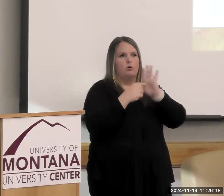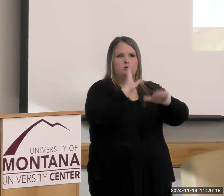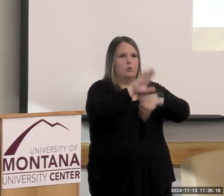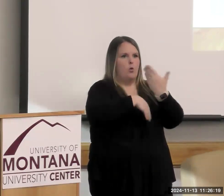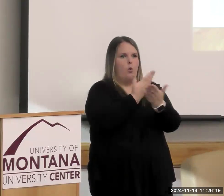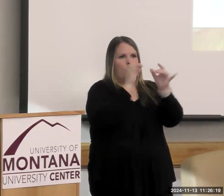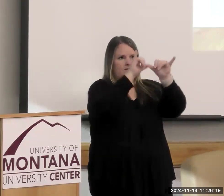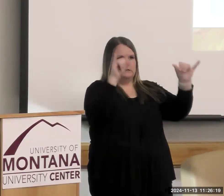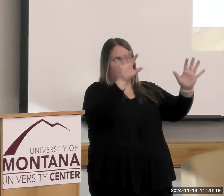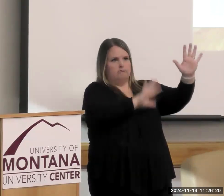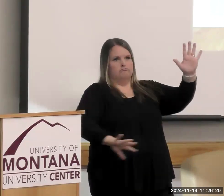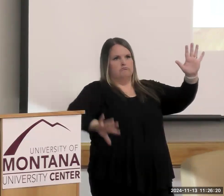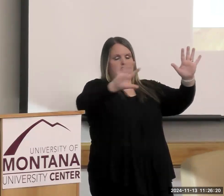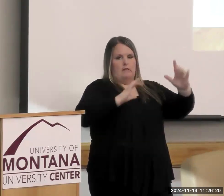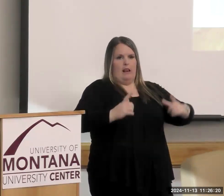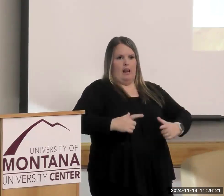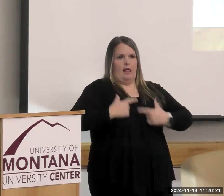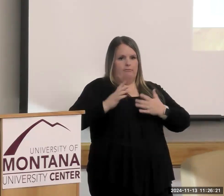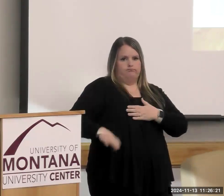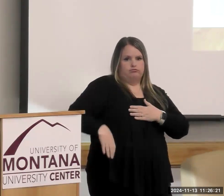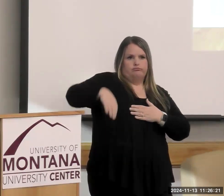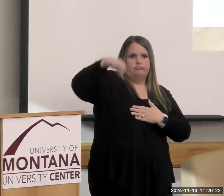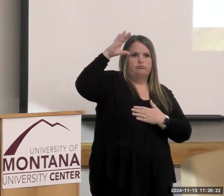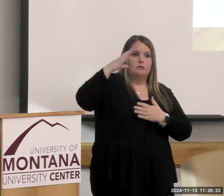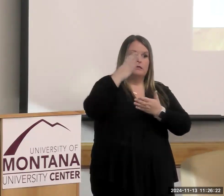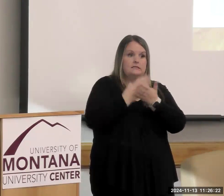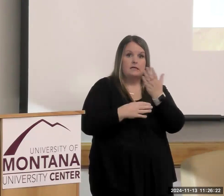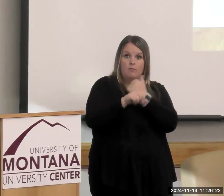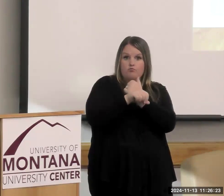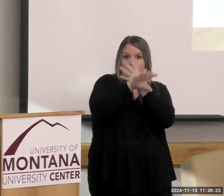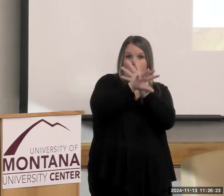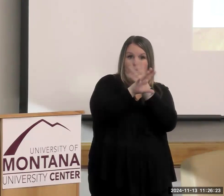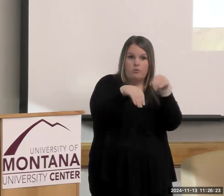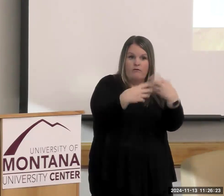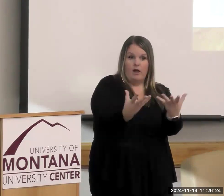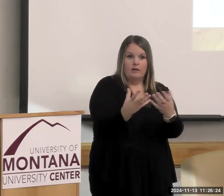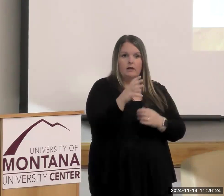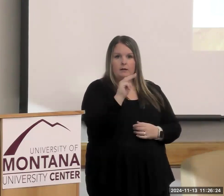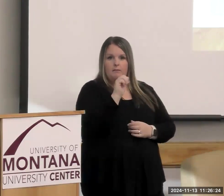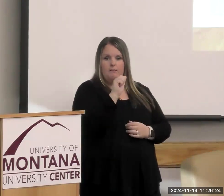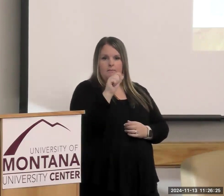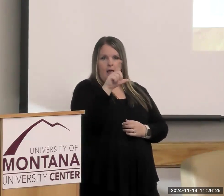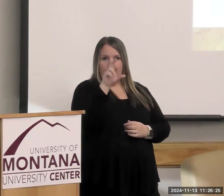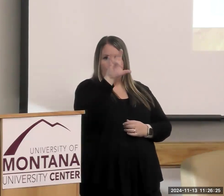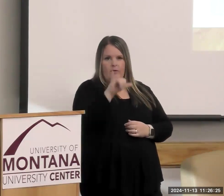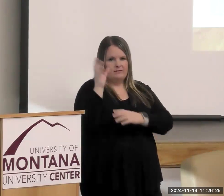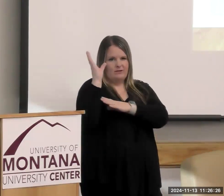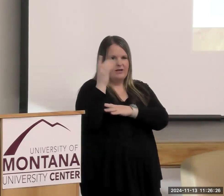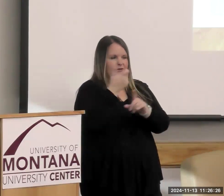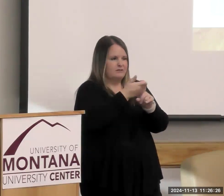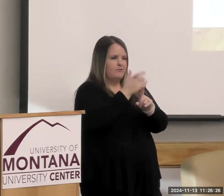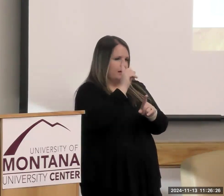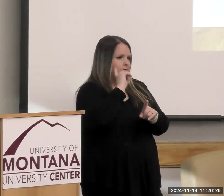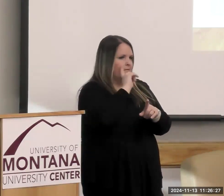Some are delivered remotely, like Mallory was talking. Oh, you'll hear from when she talks about Special